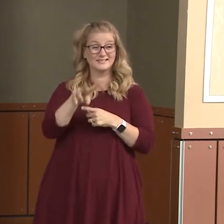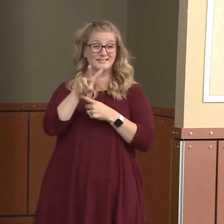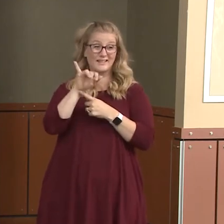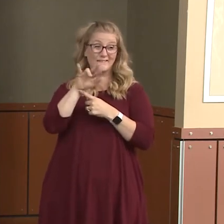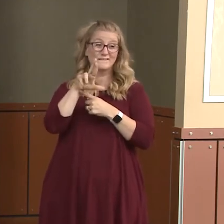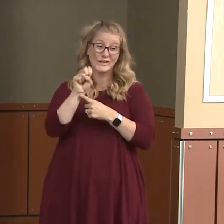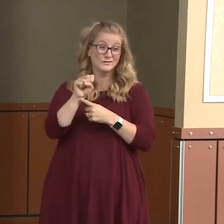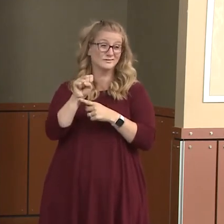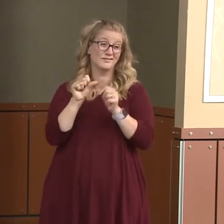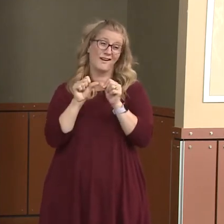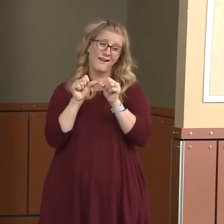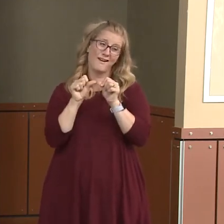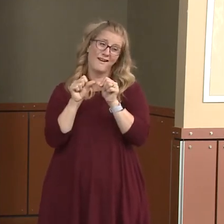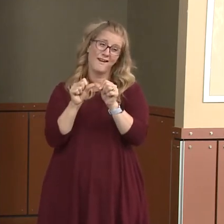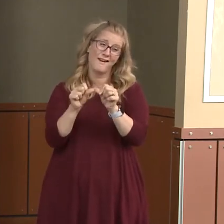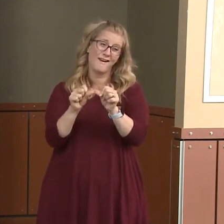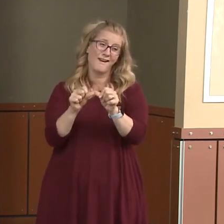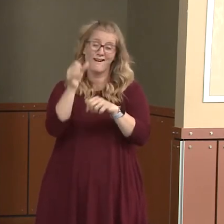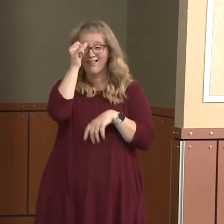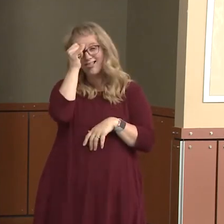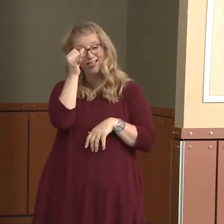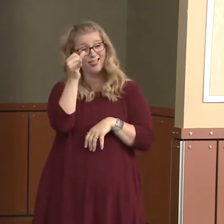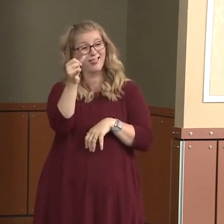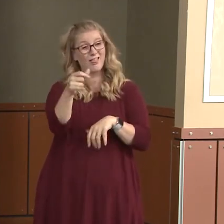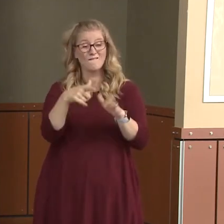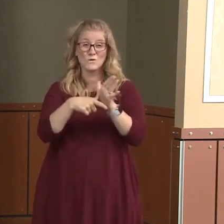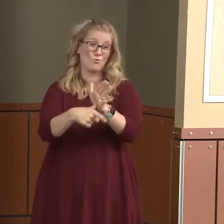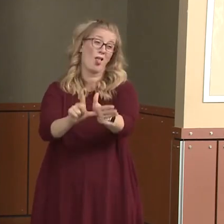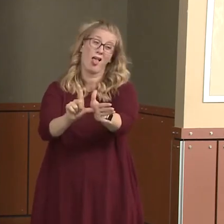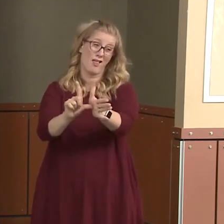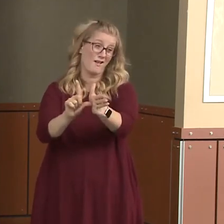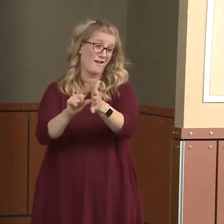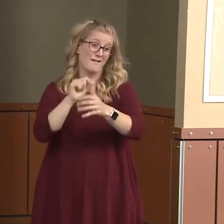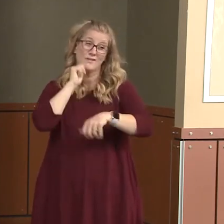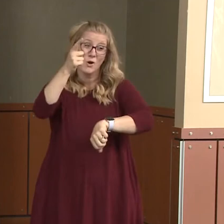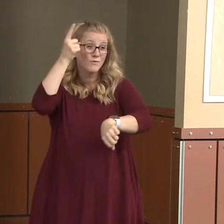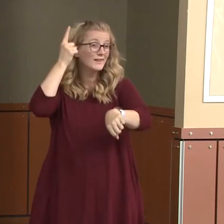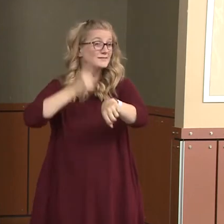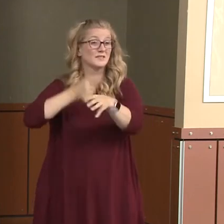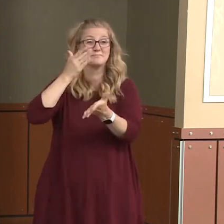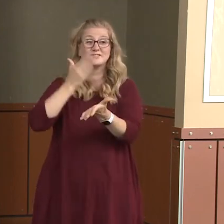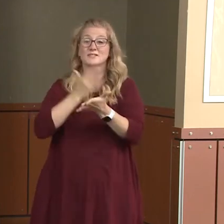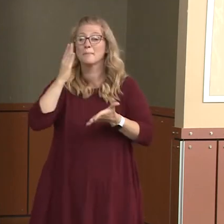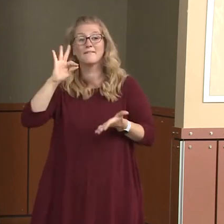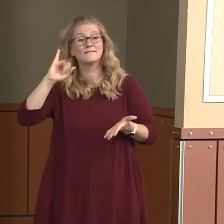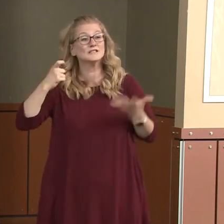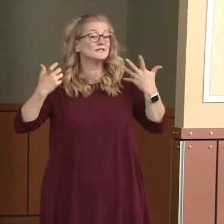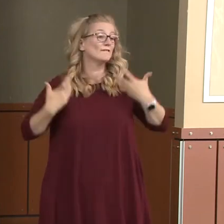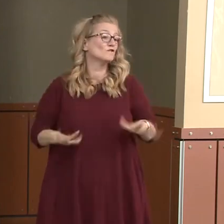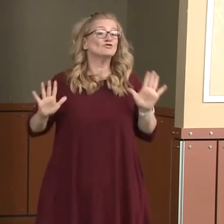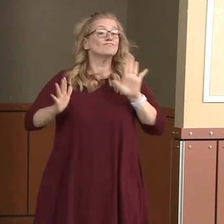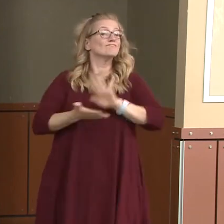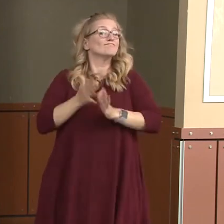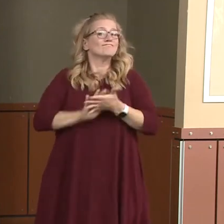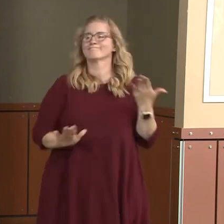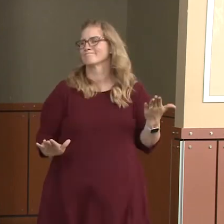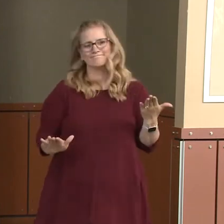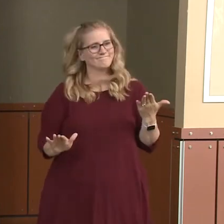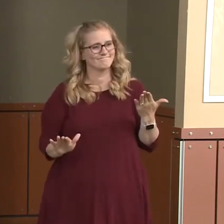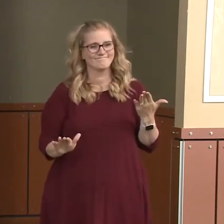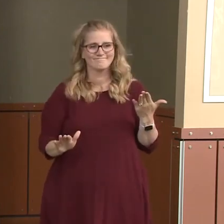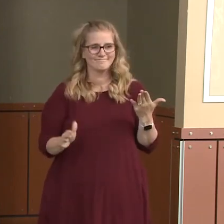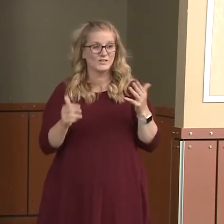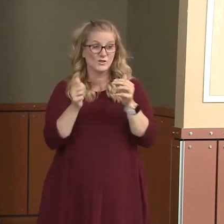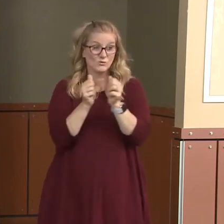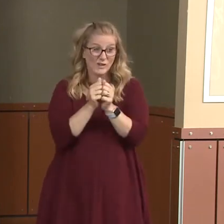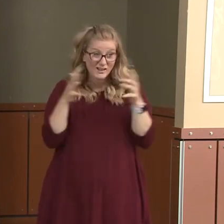So it's not going to be a one-stop simple fix. But without wearing masks, we are not going